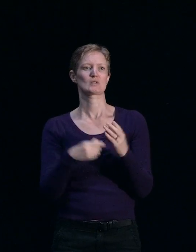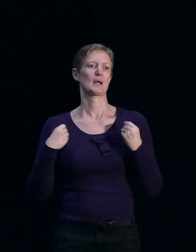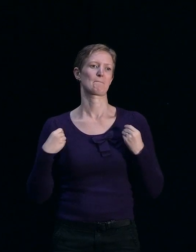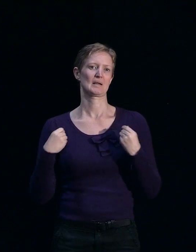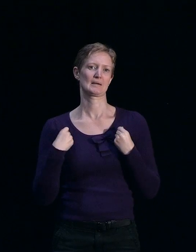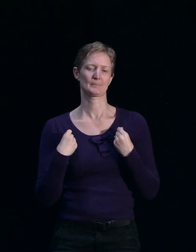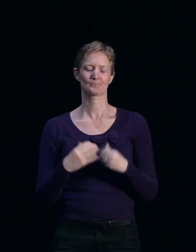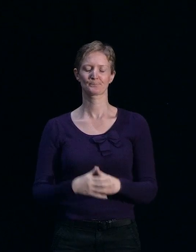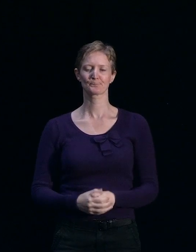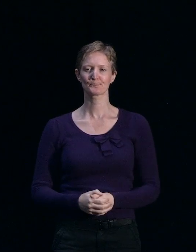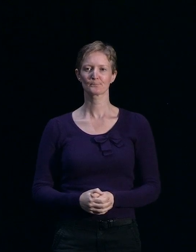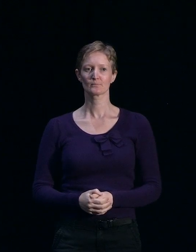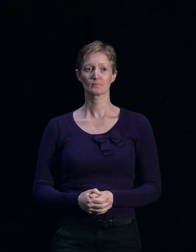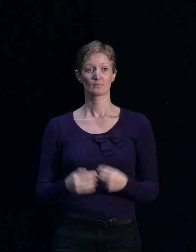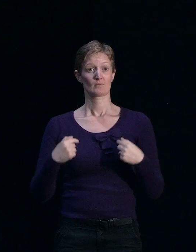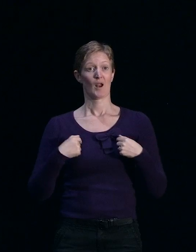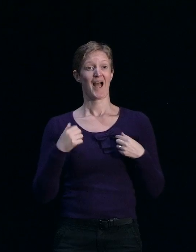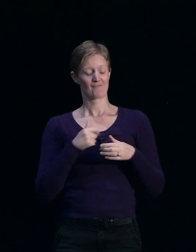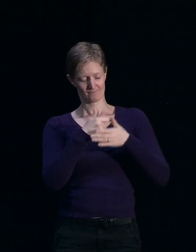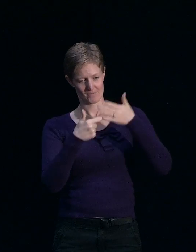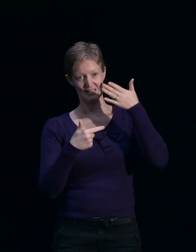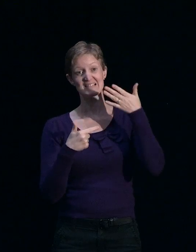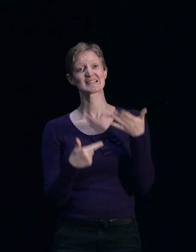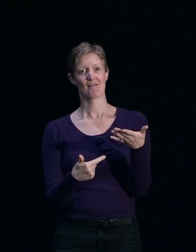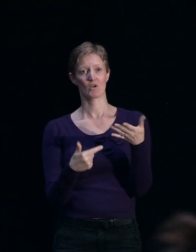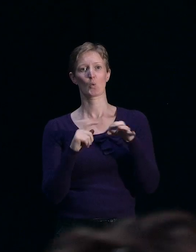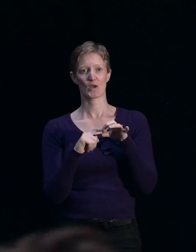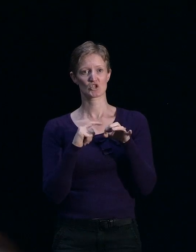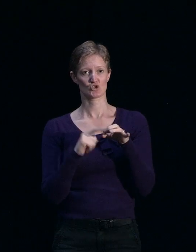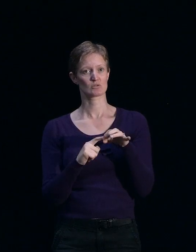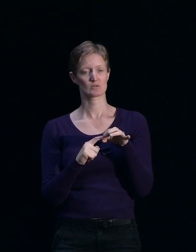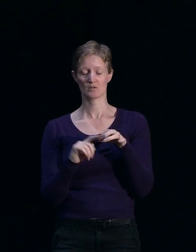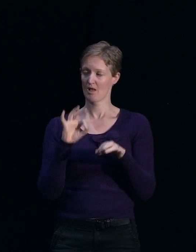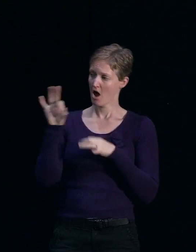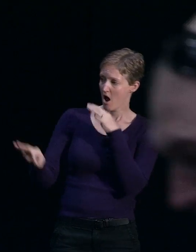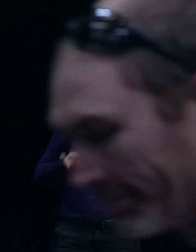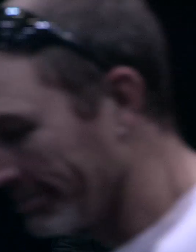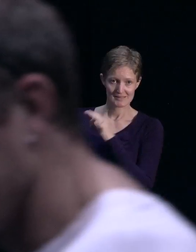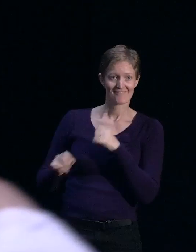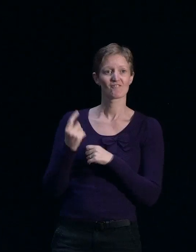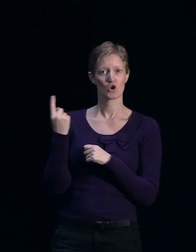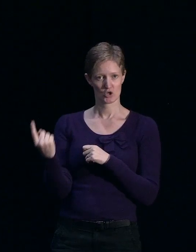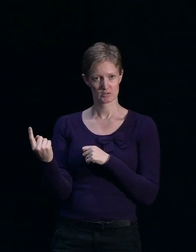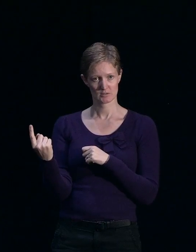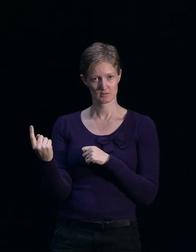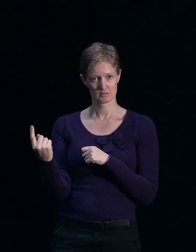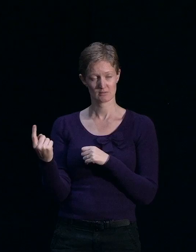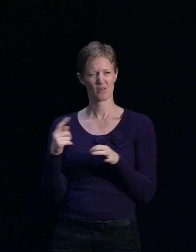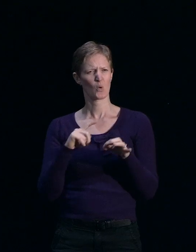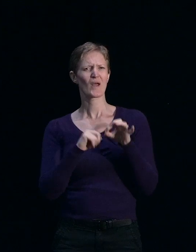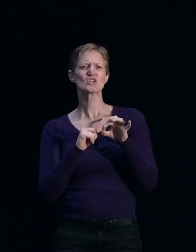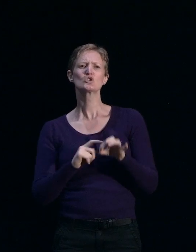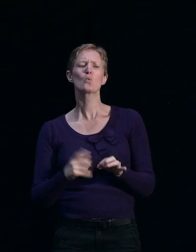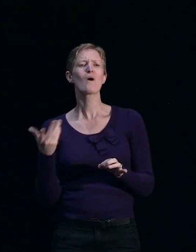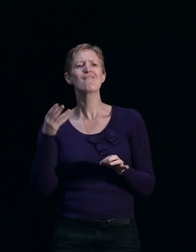Okay, so I've got seven questions that I'll start things off and I'll ask directly to the panel. We've gathered these questions